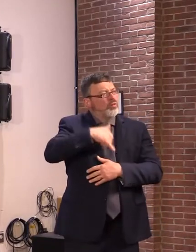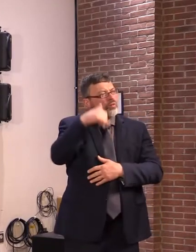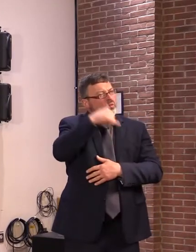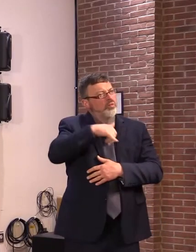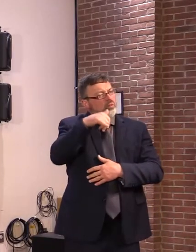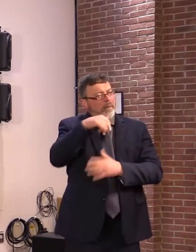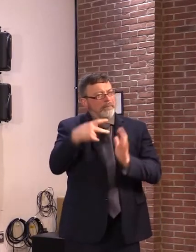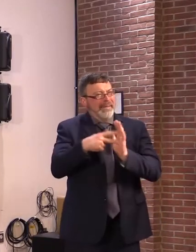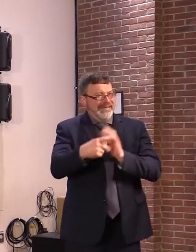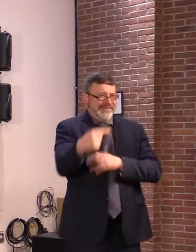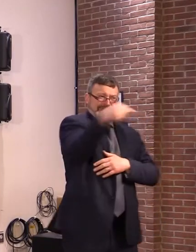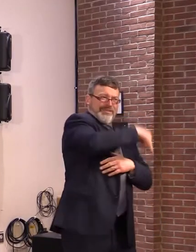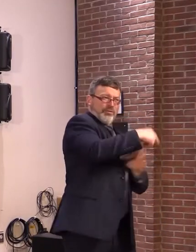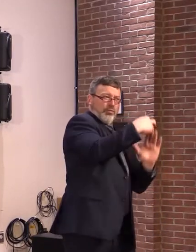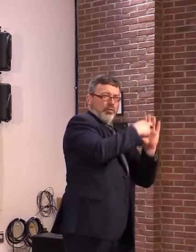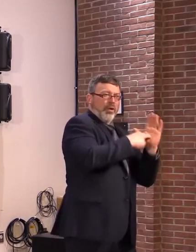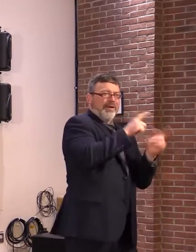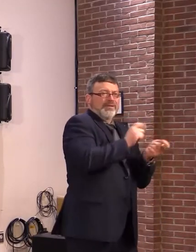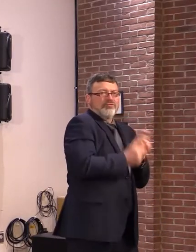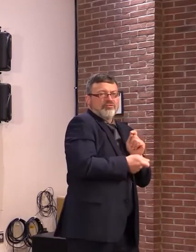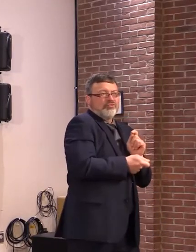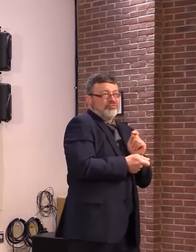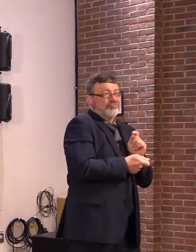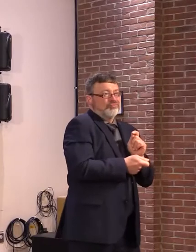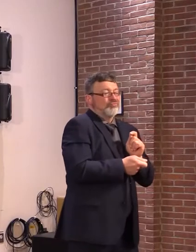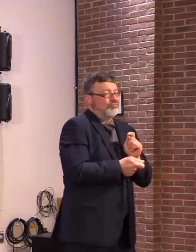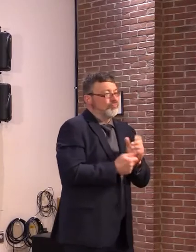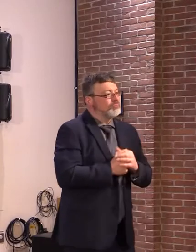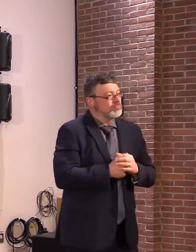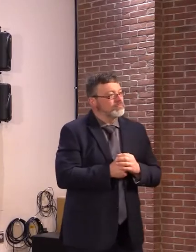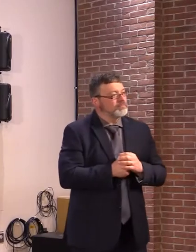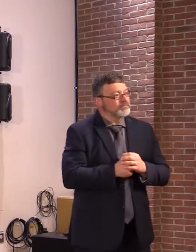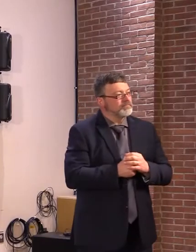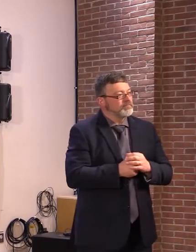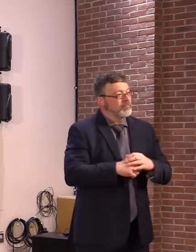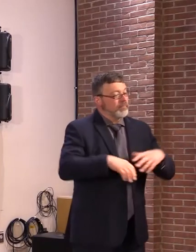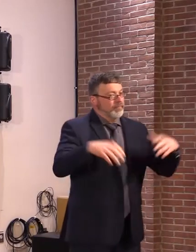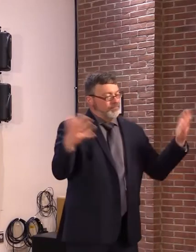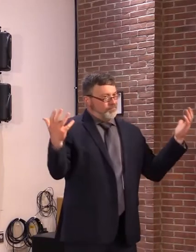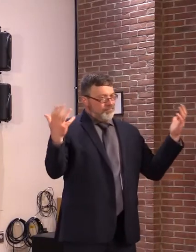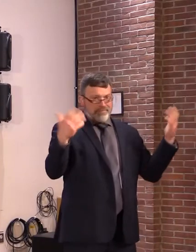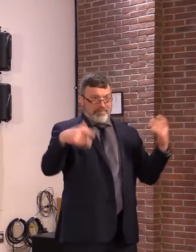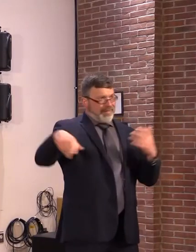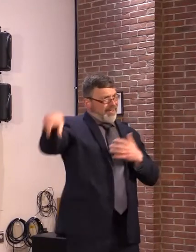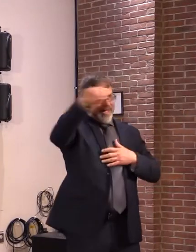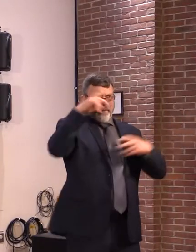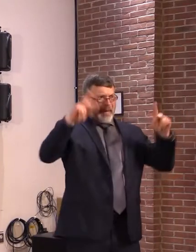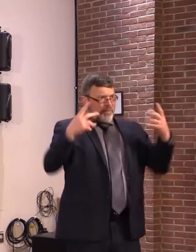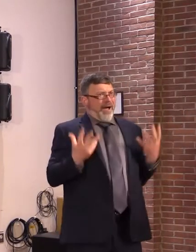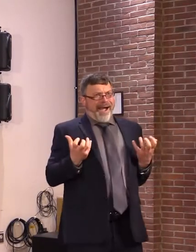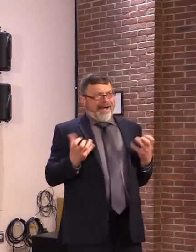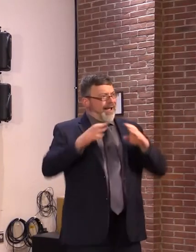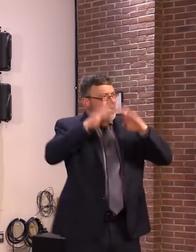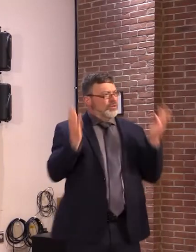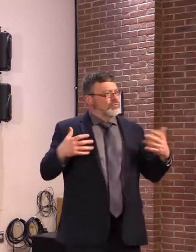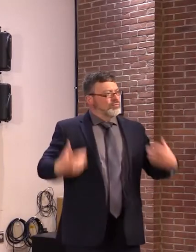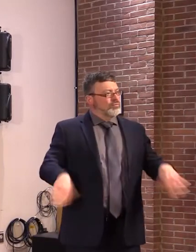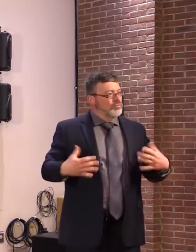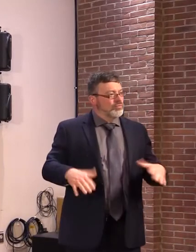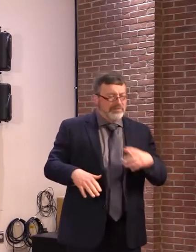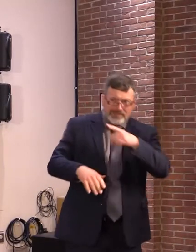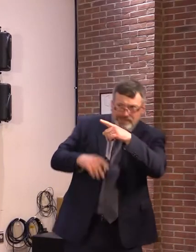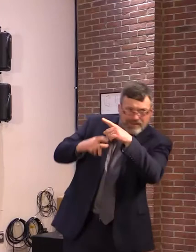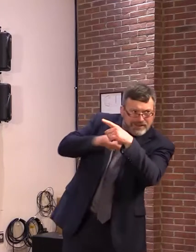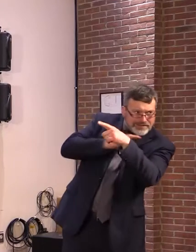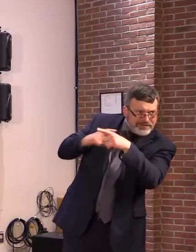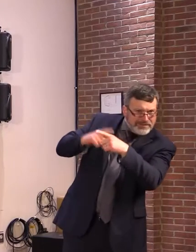you build housing to catch up with the needed demand. The legislature right now has a chance to do that. Unfortunately, last